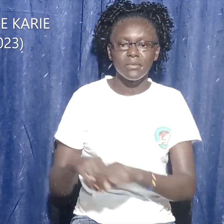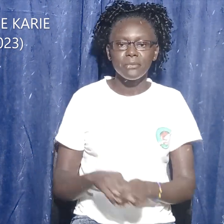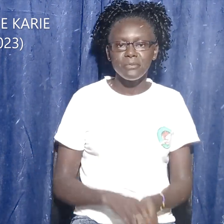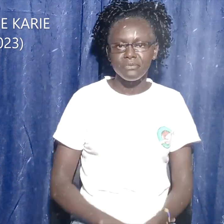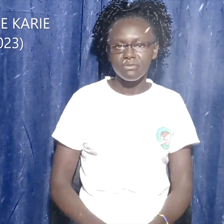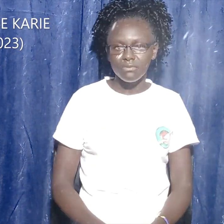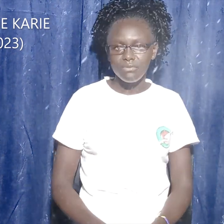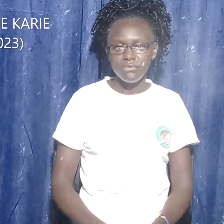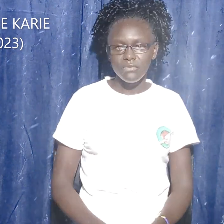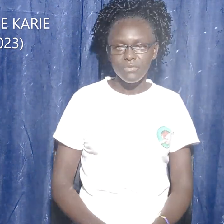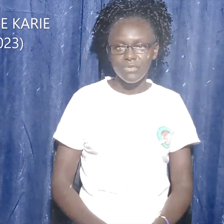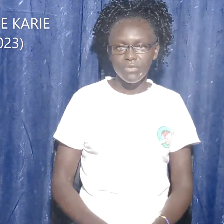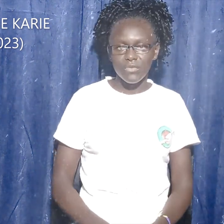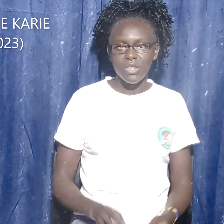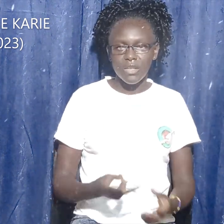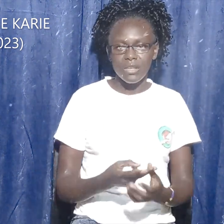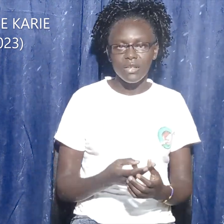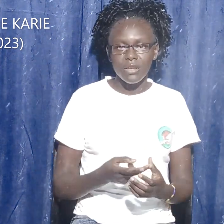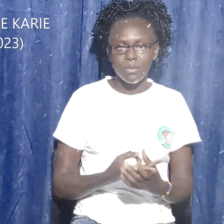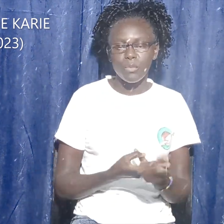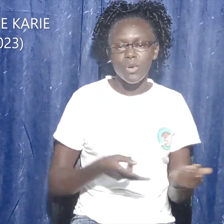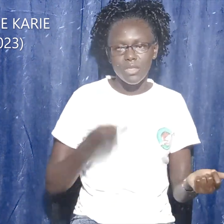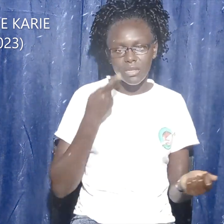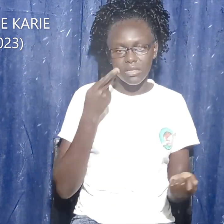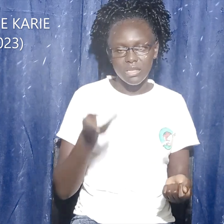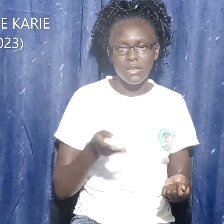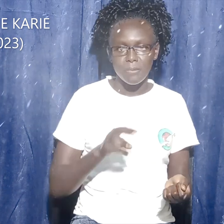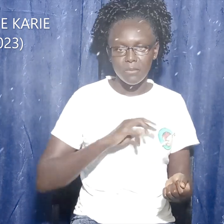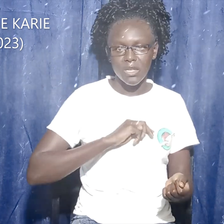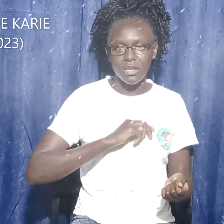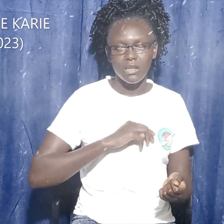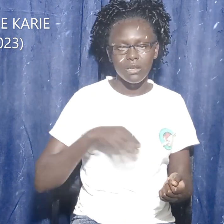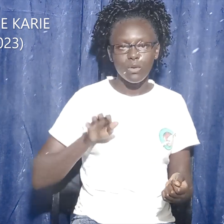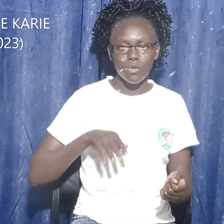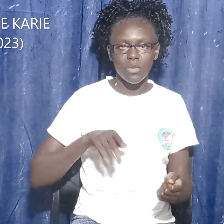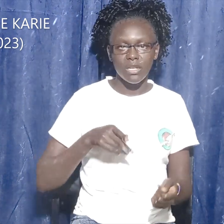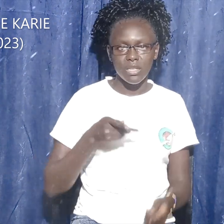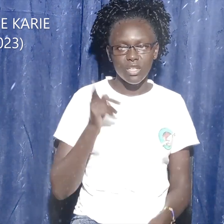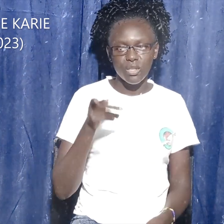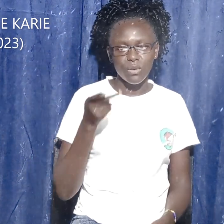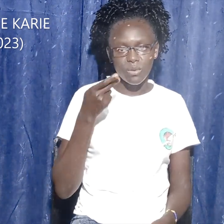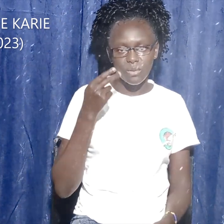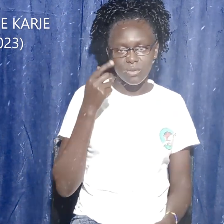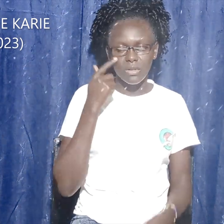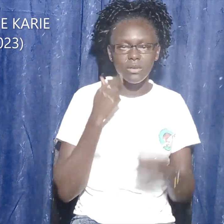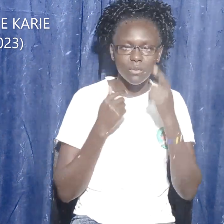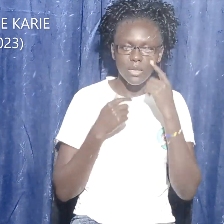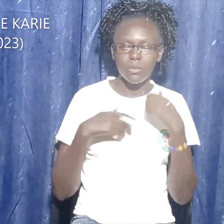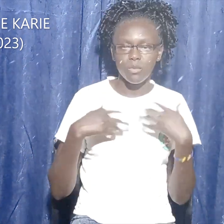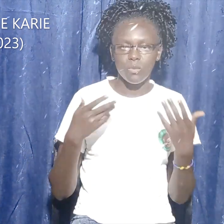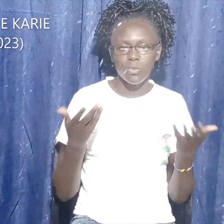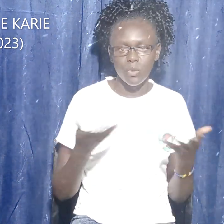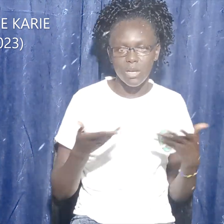They said to her, who woman, why are you crying? She said to them,